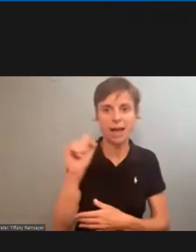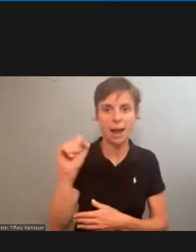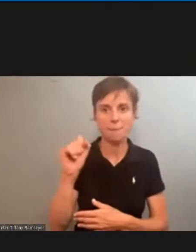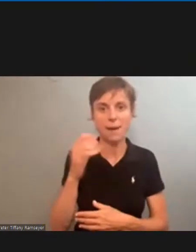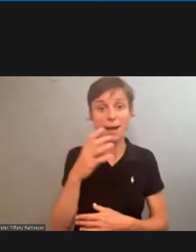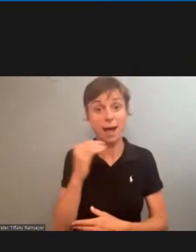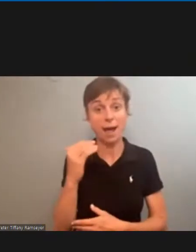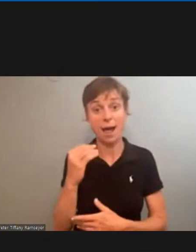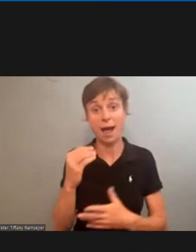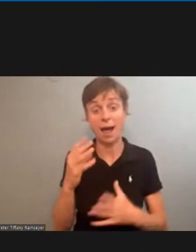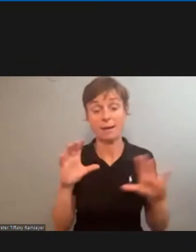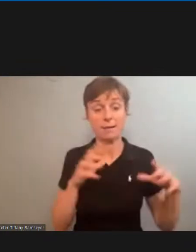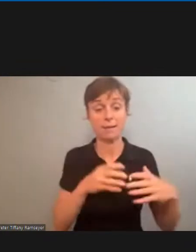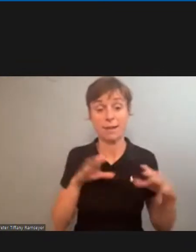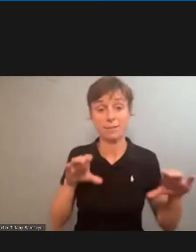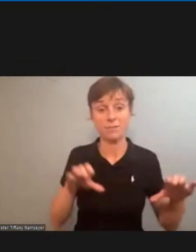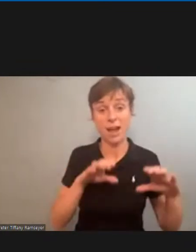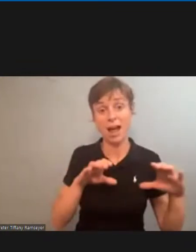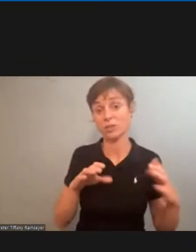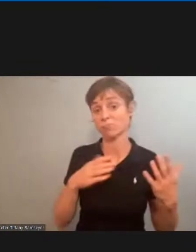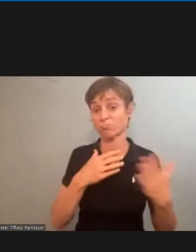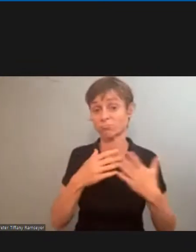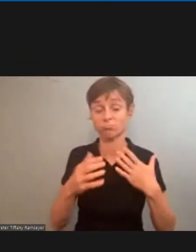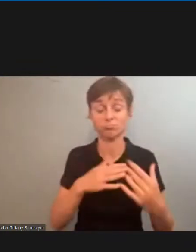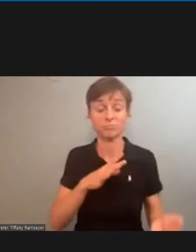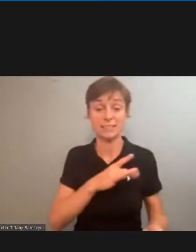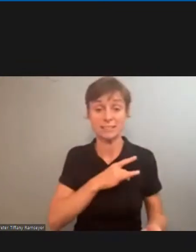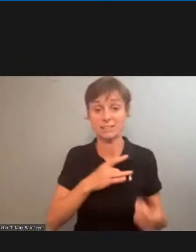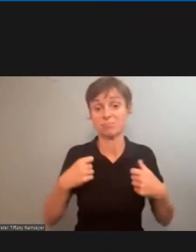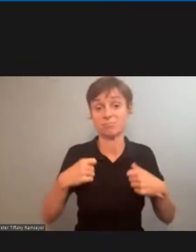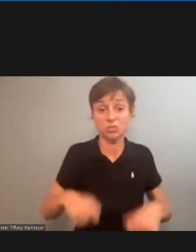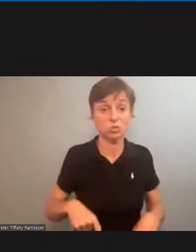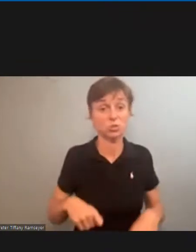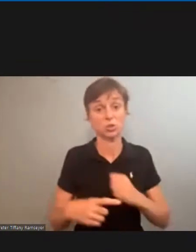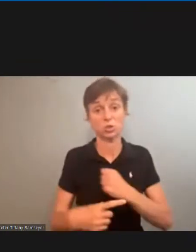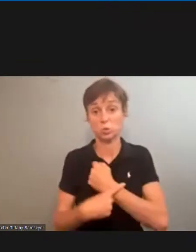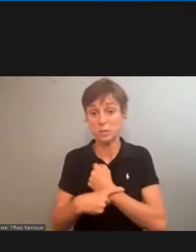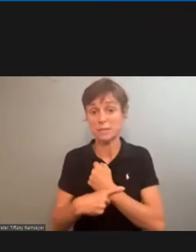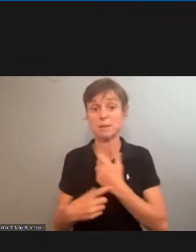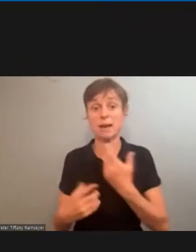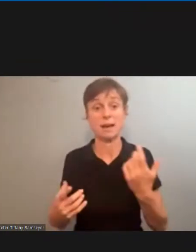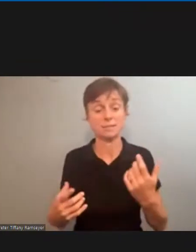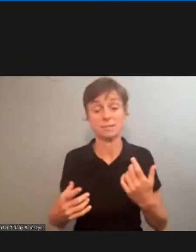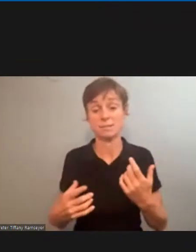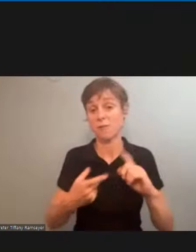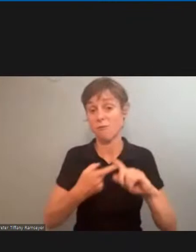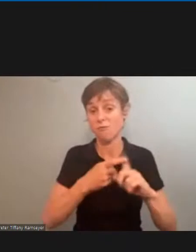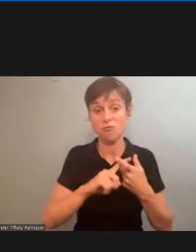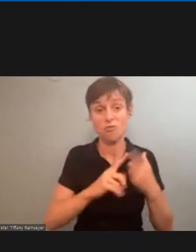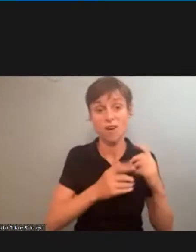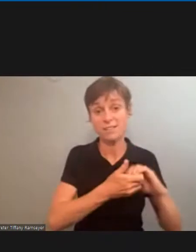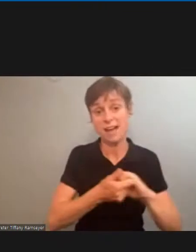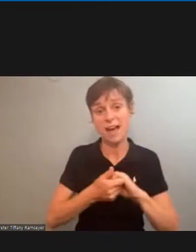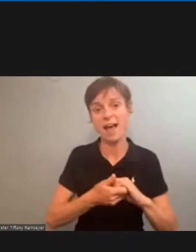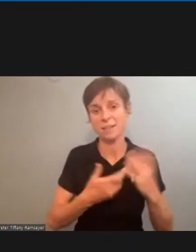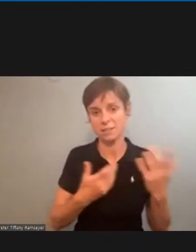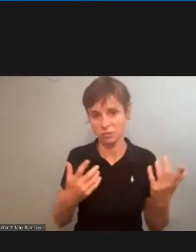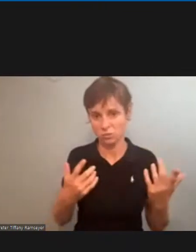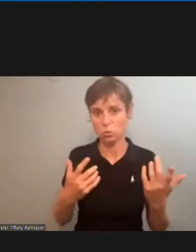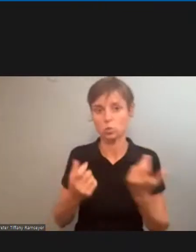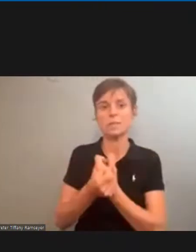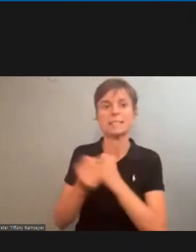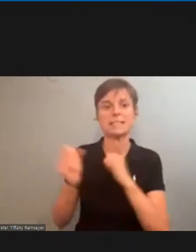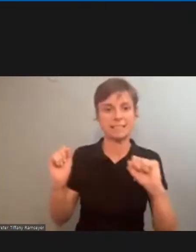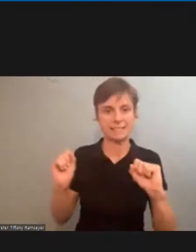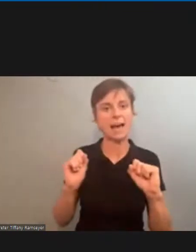whether it's stickers whether it's shirts whether it's wristbands whether it's getting with our friends and our allies of a grand alliance to save the public postal